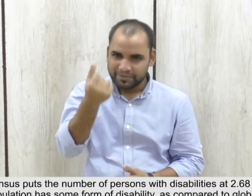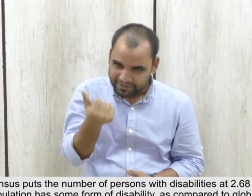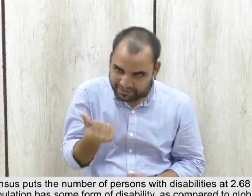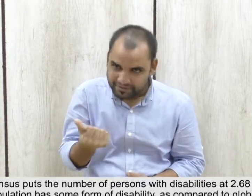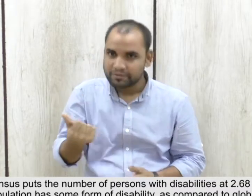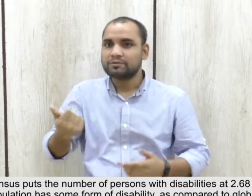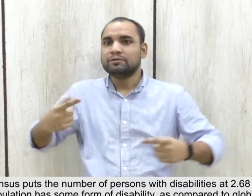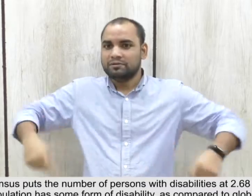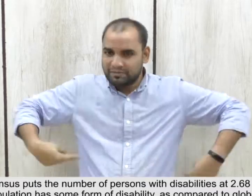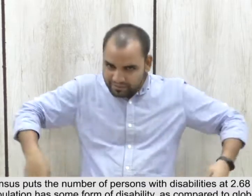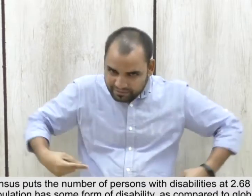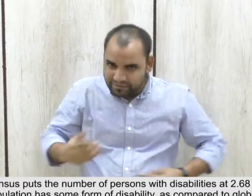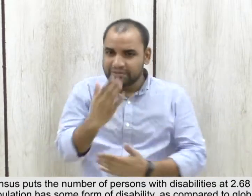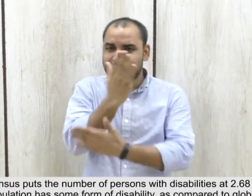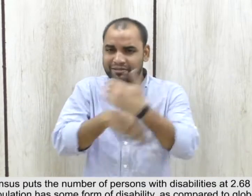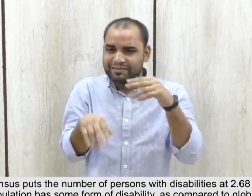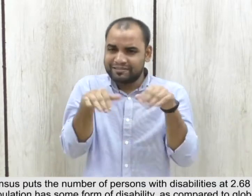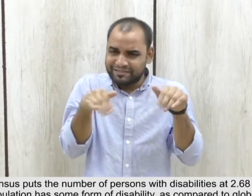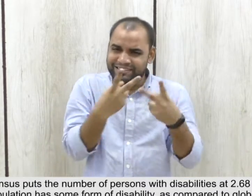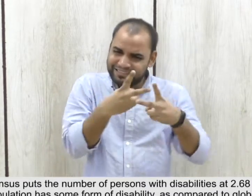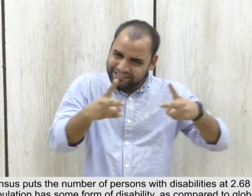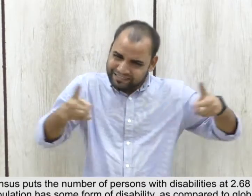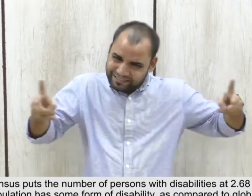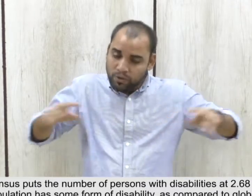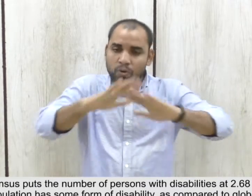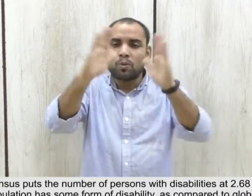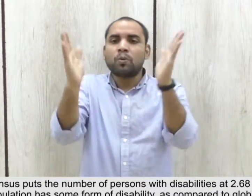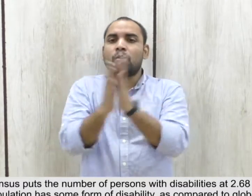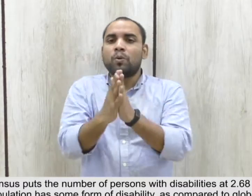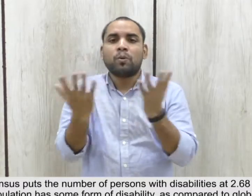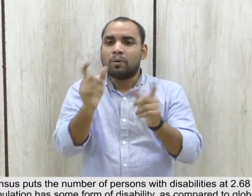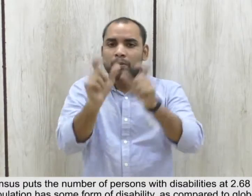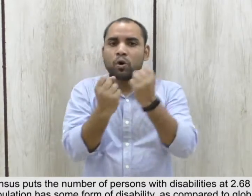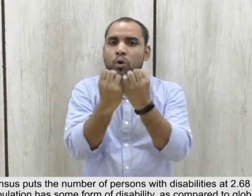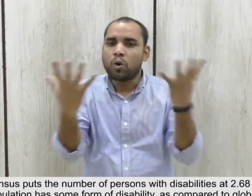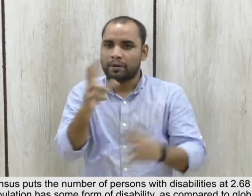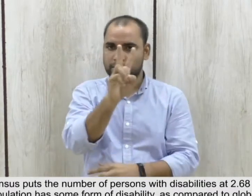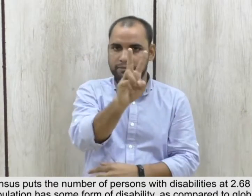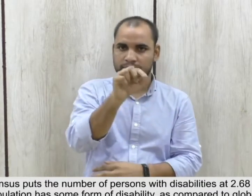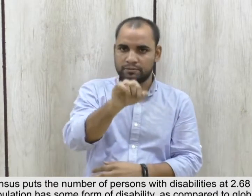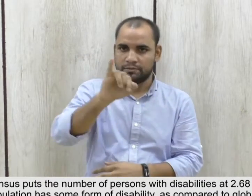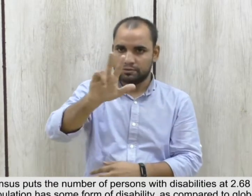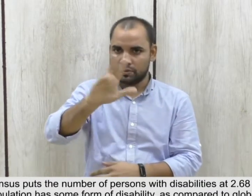at 2.68 crores,